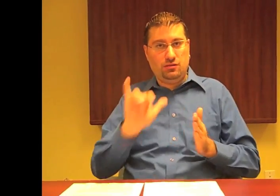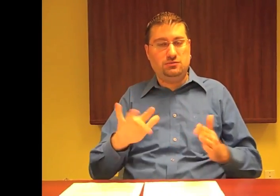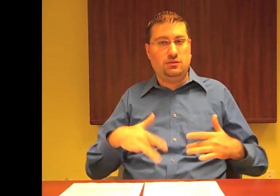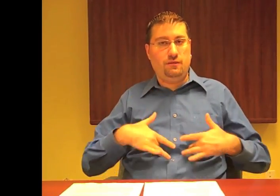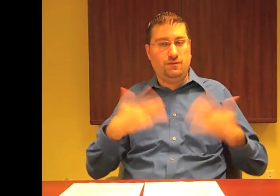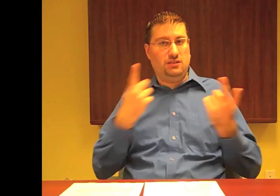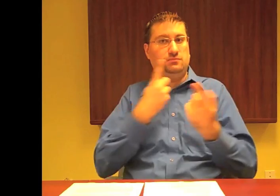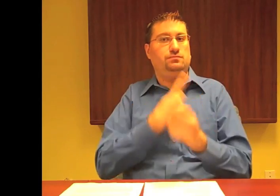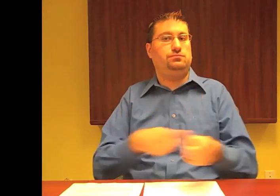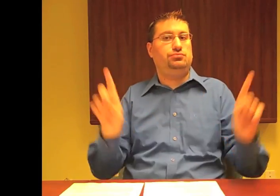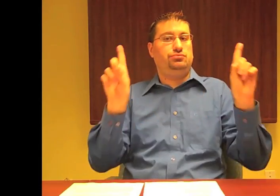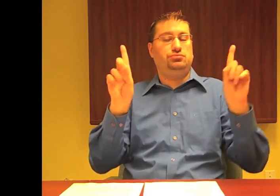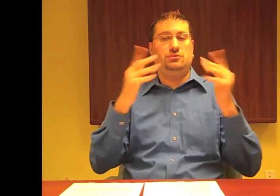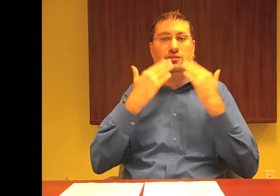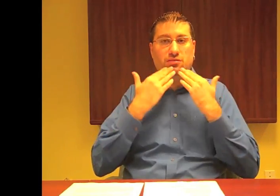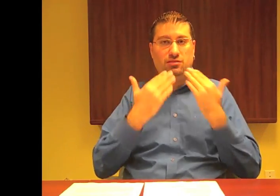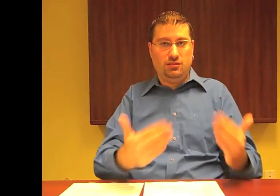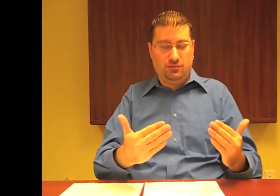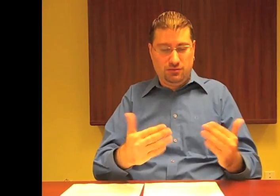publicizing such a successful event.